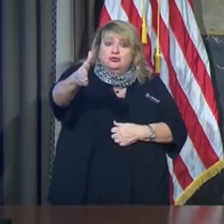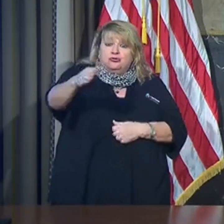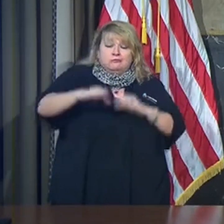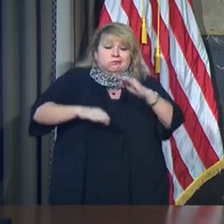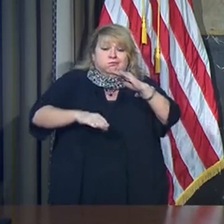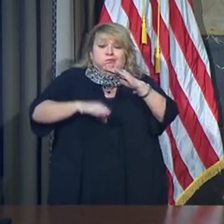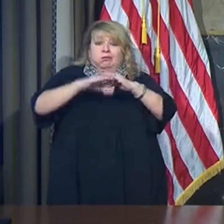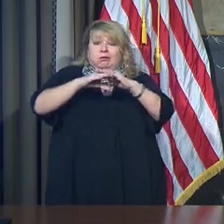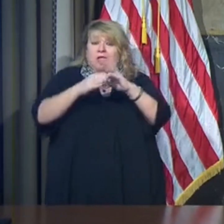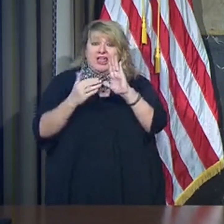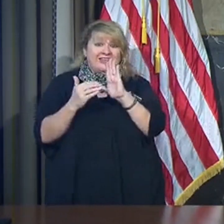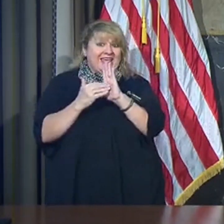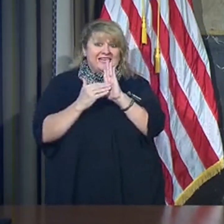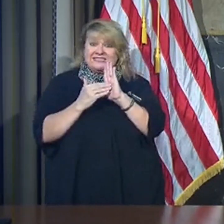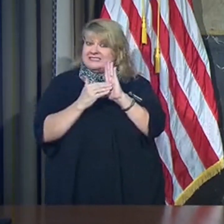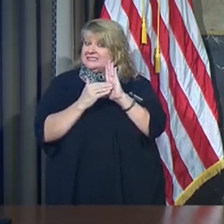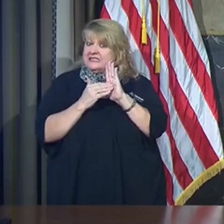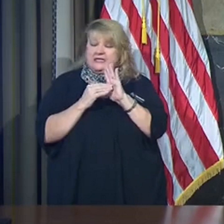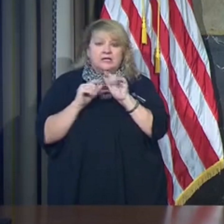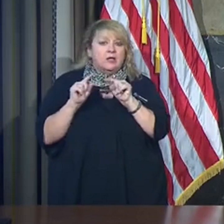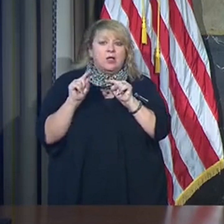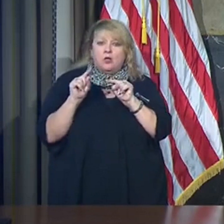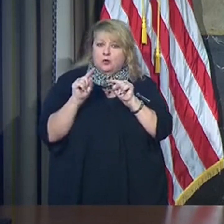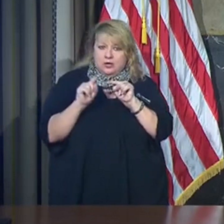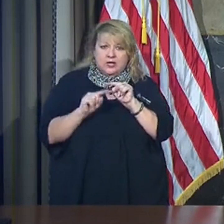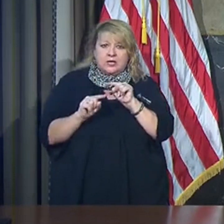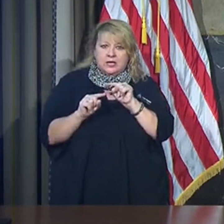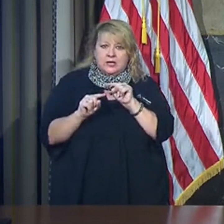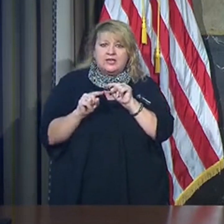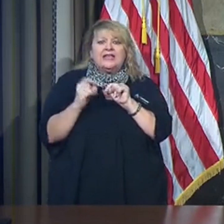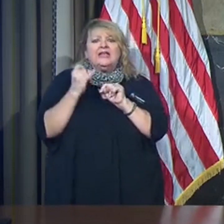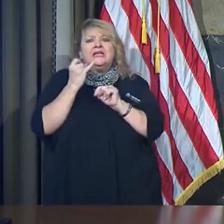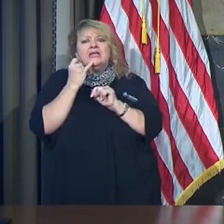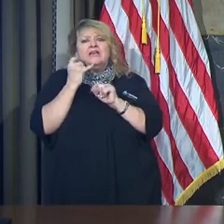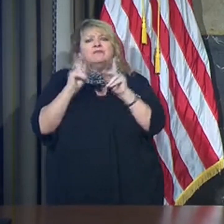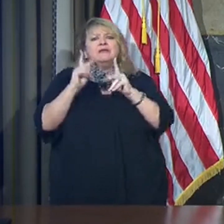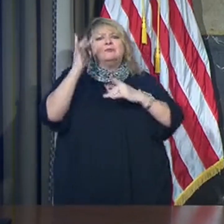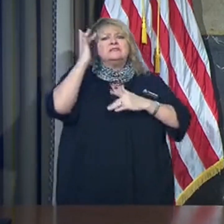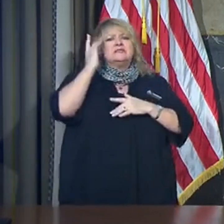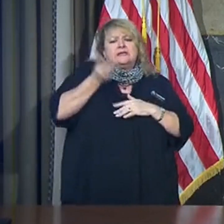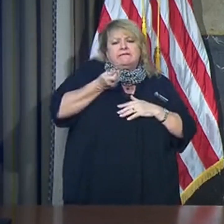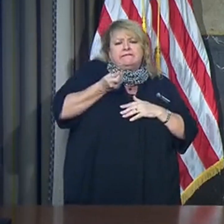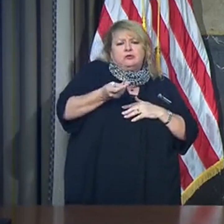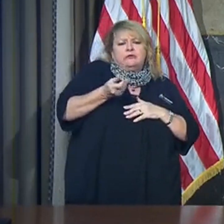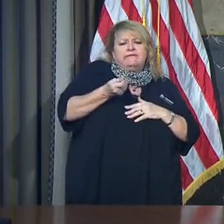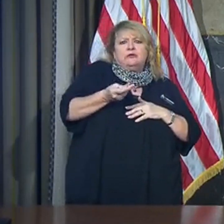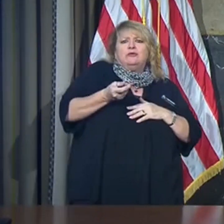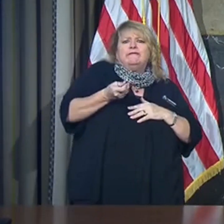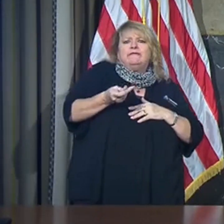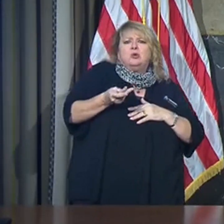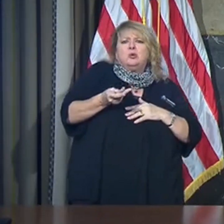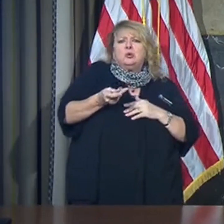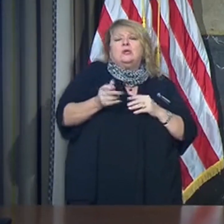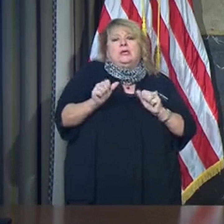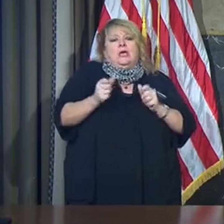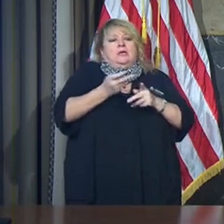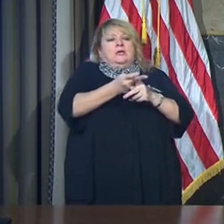I know we can do it if the number of people that is sick is small. And so your job is to keep that number small.